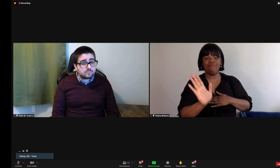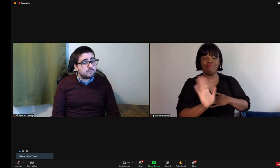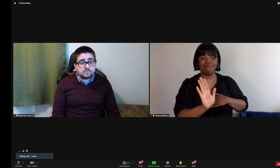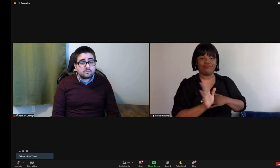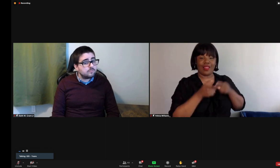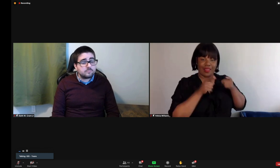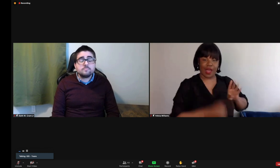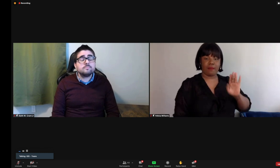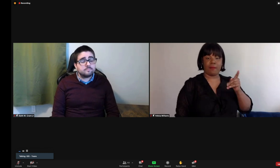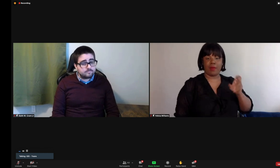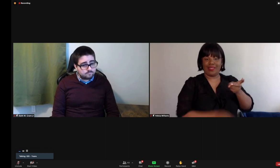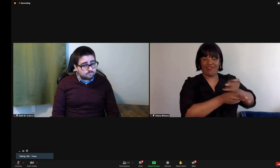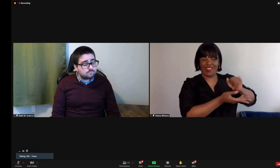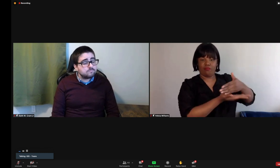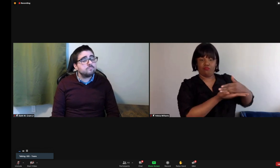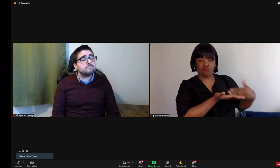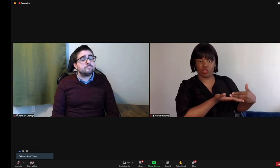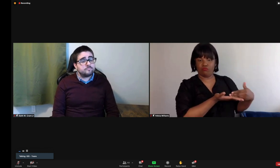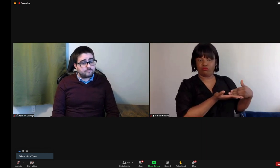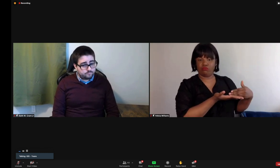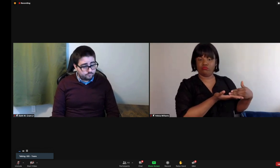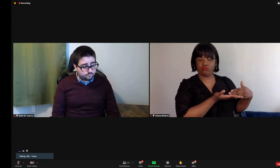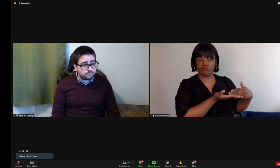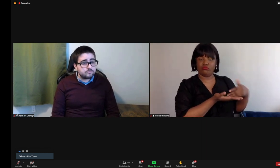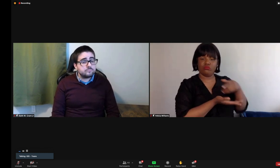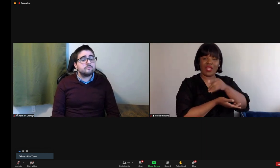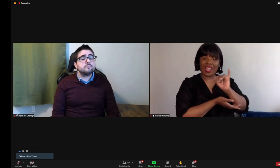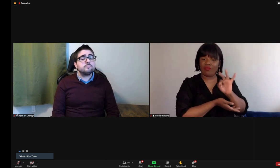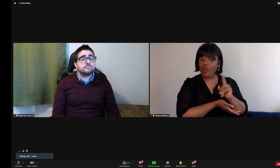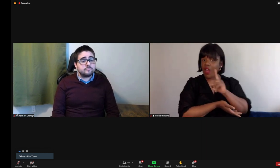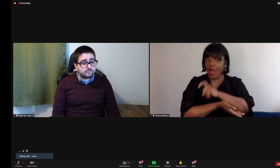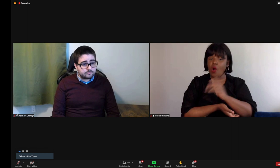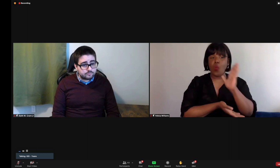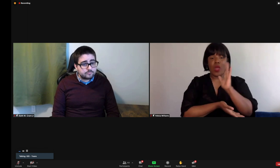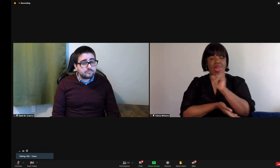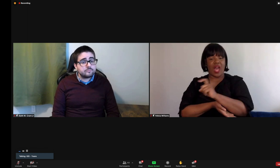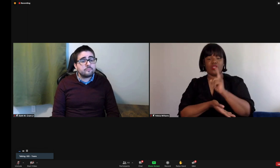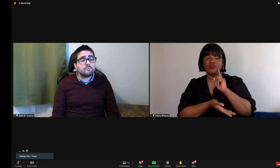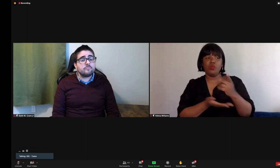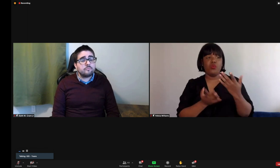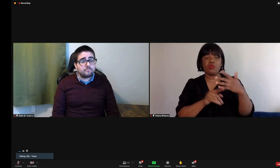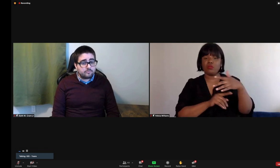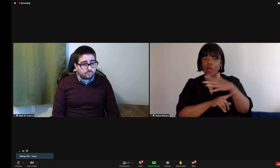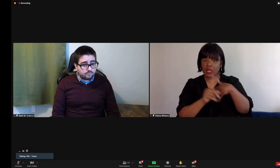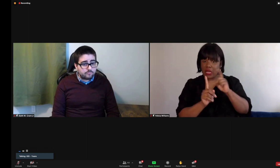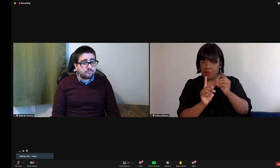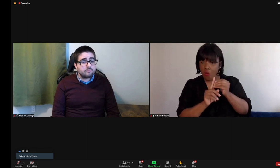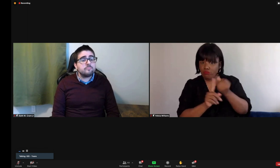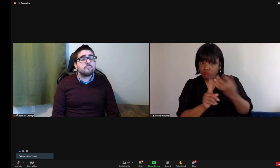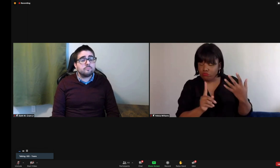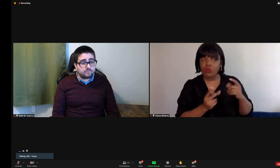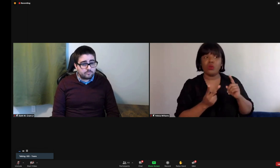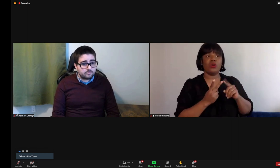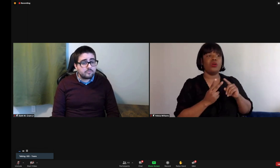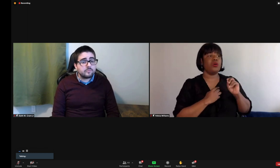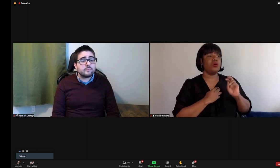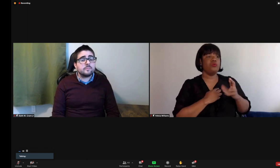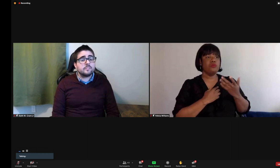non-BIPOC people making those decisions. You want to give BIPOC, you know, the agency to make those decisions. If there's more context